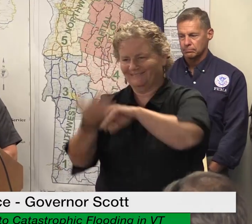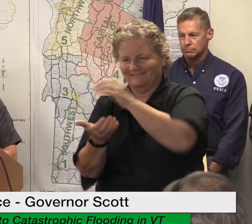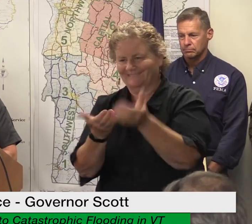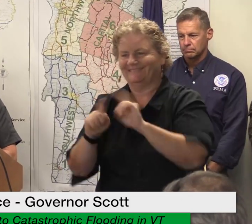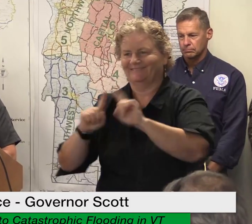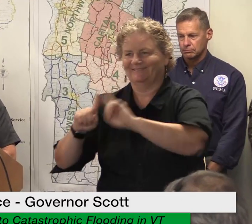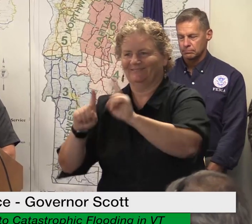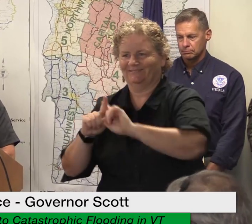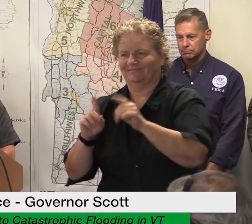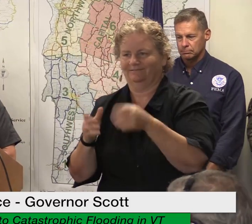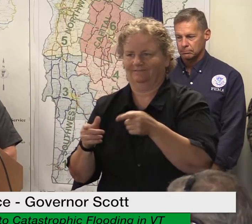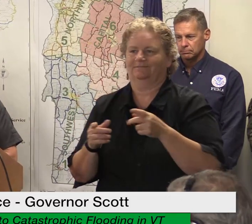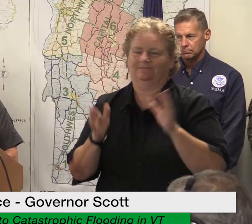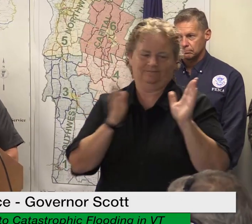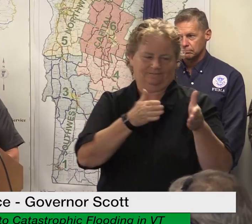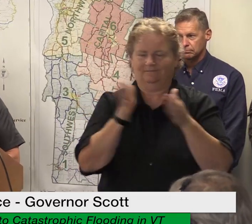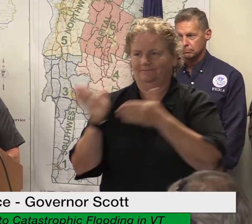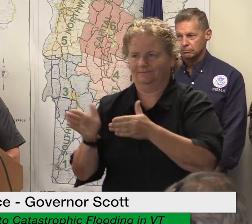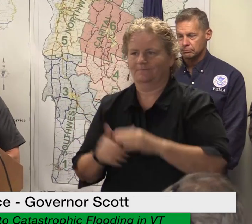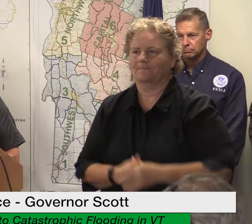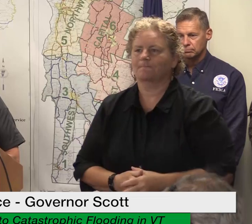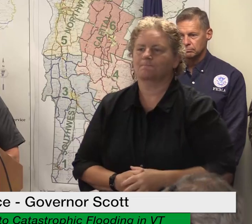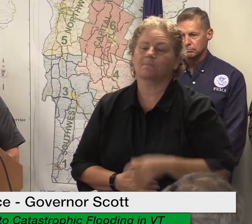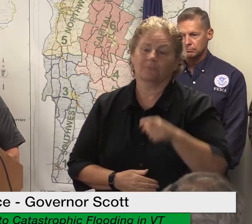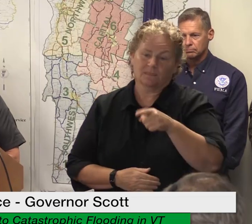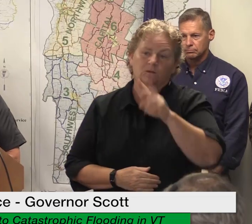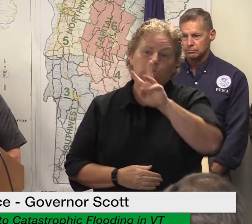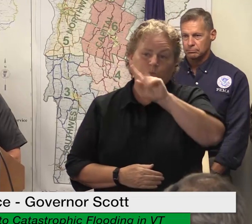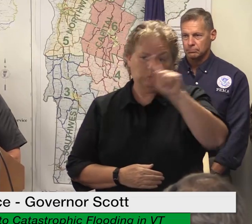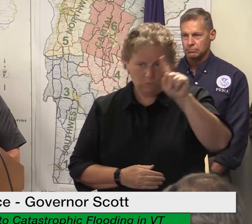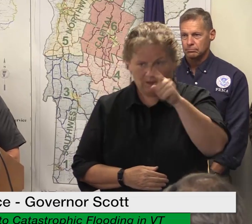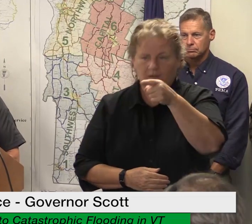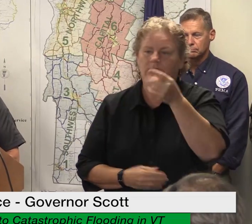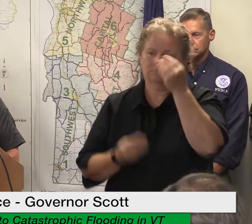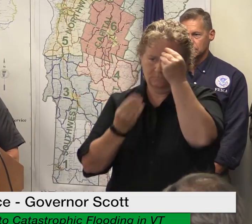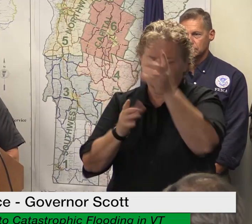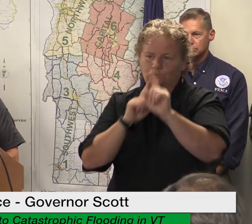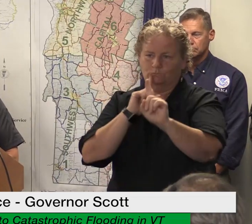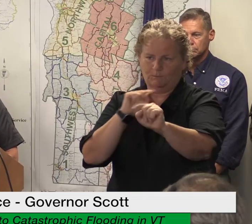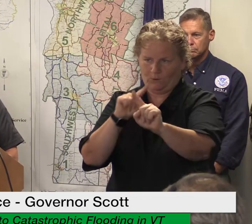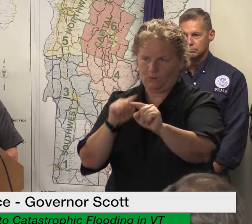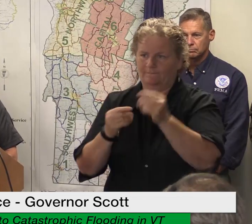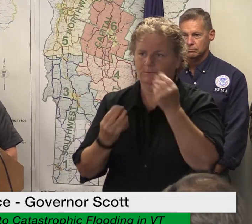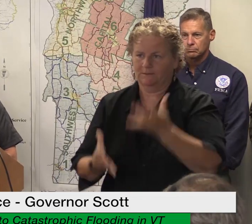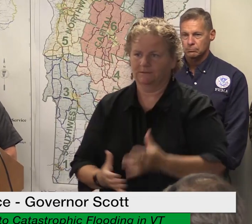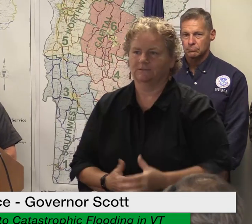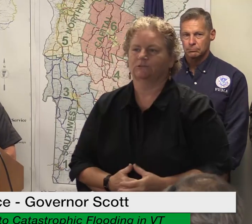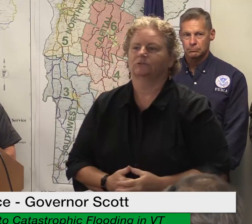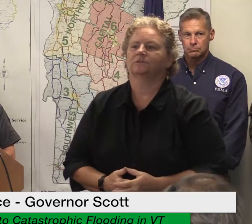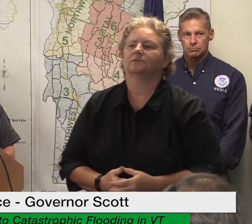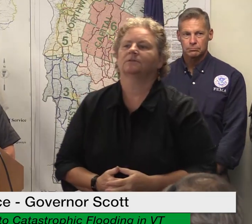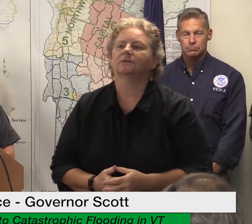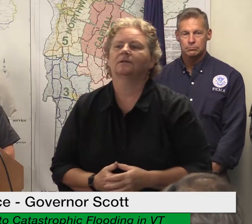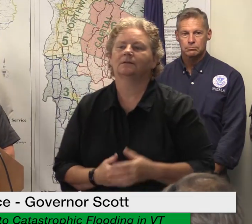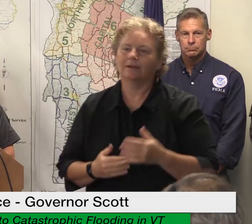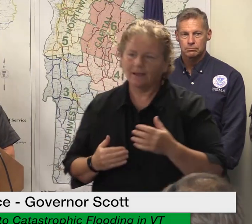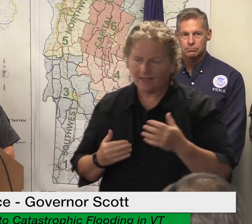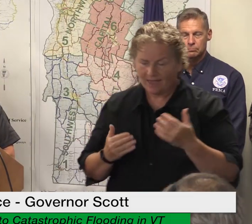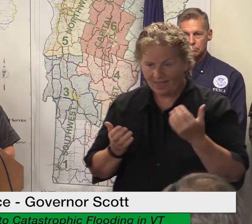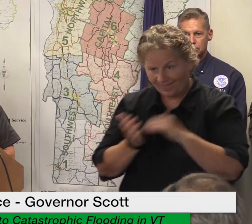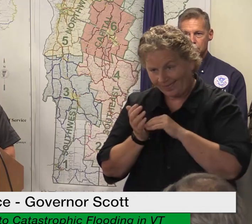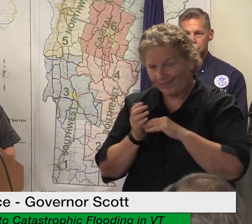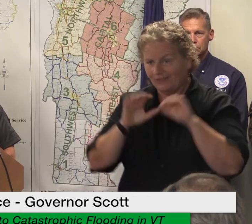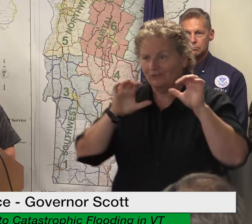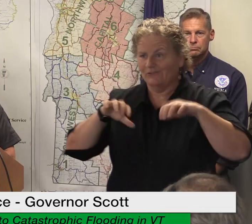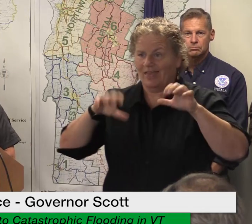211 so regarding preparation for the current rain event swift water assets are staged throughout the state to respond